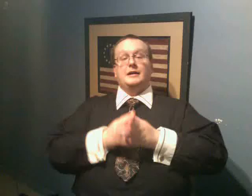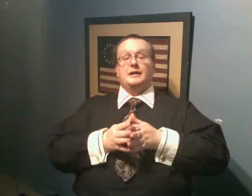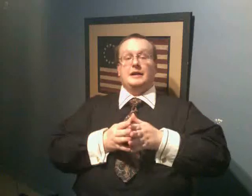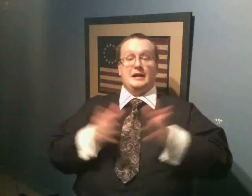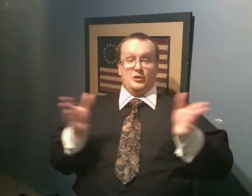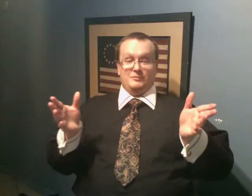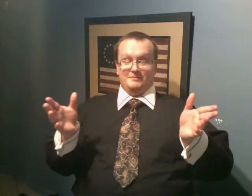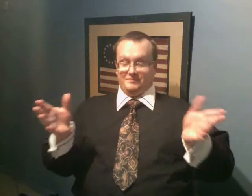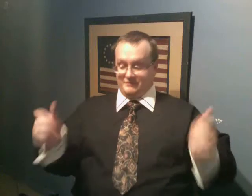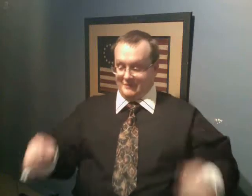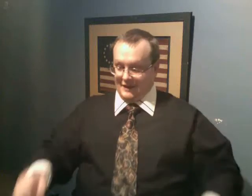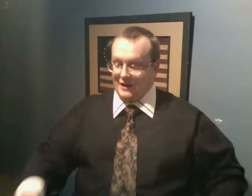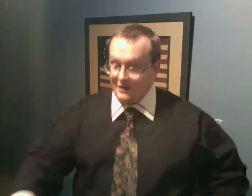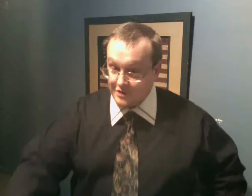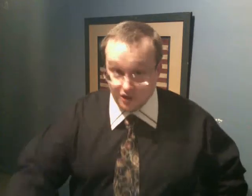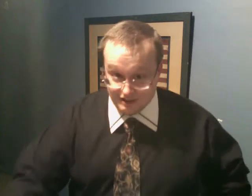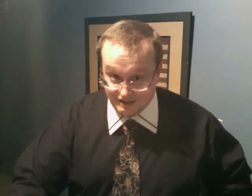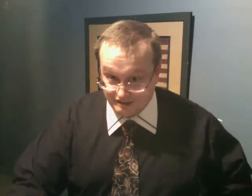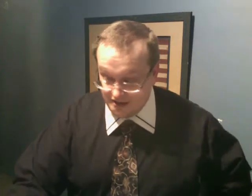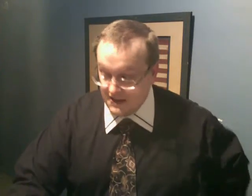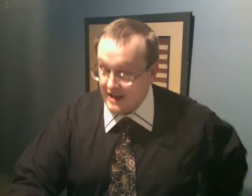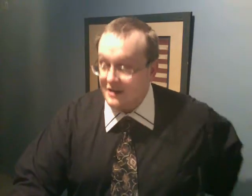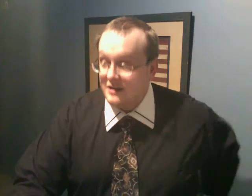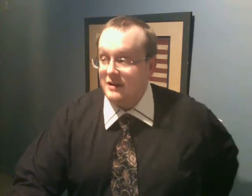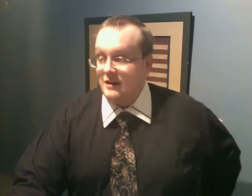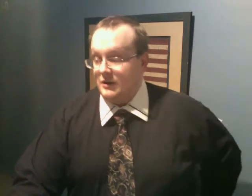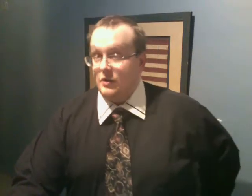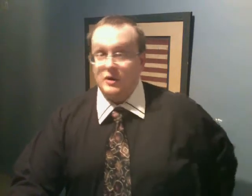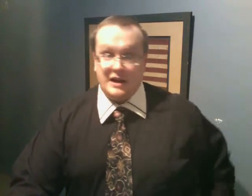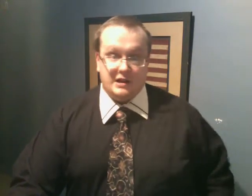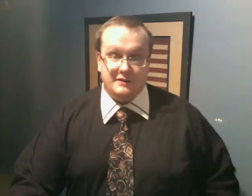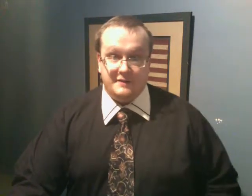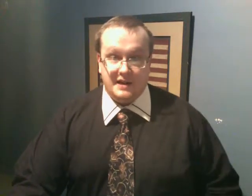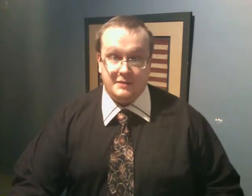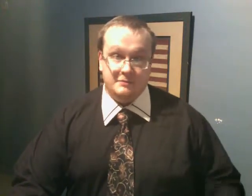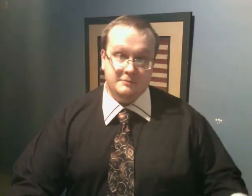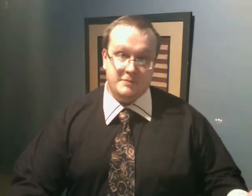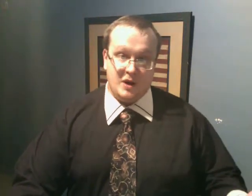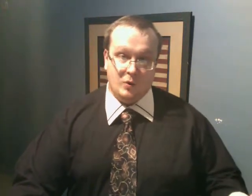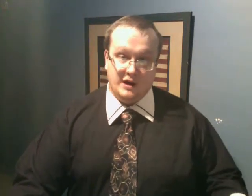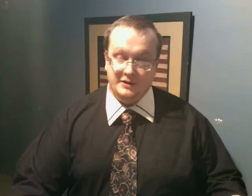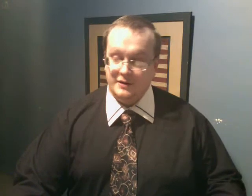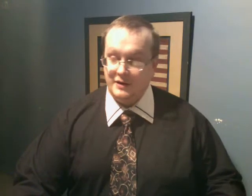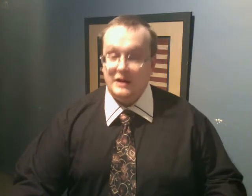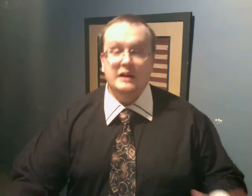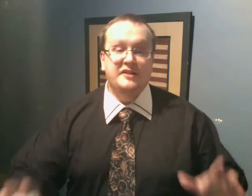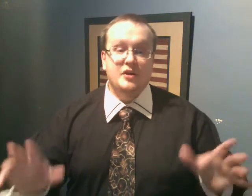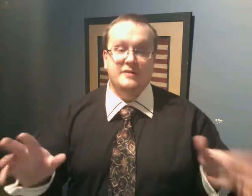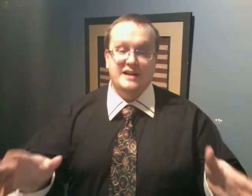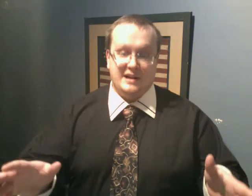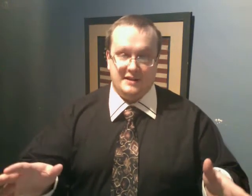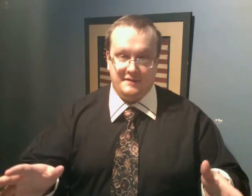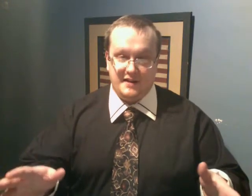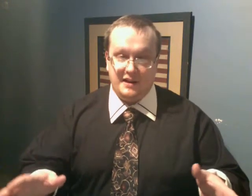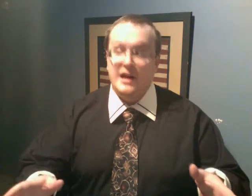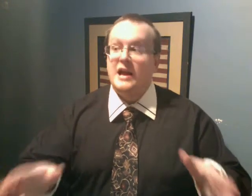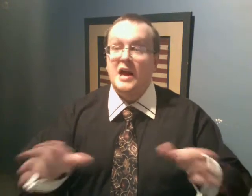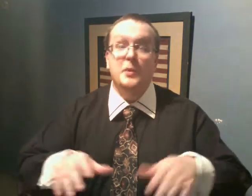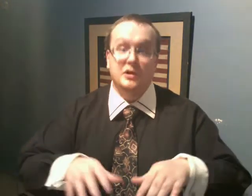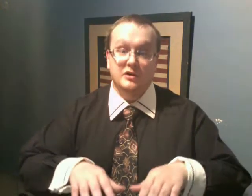Hello. John Knessney again. Or Declan Finn. Pick one. Let's go for Declan Finn. It will